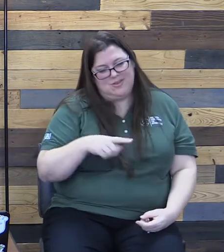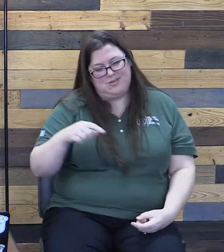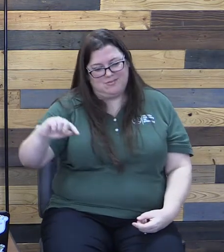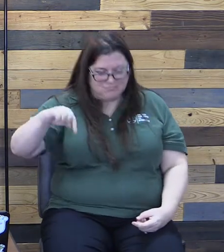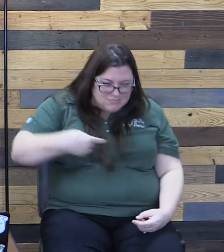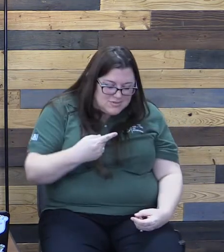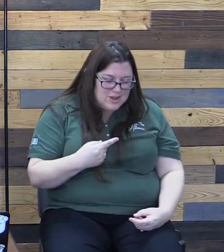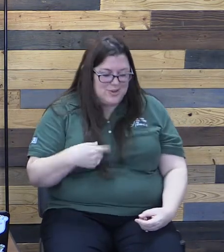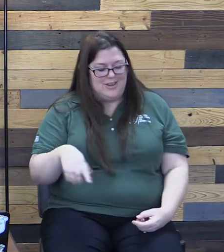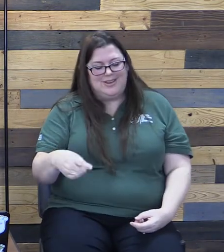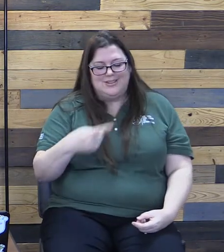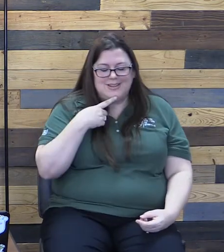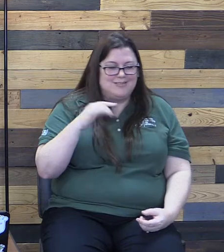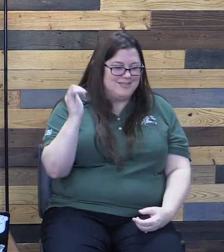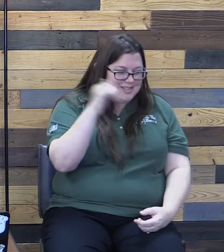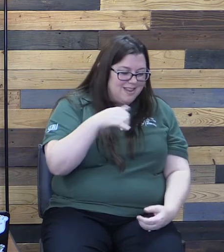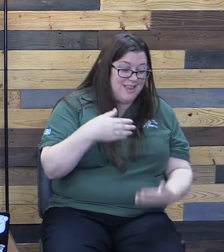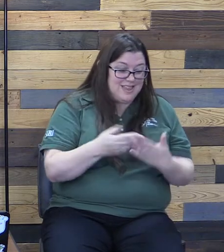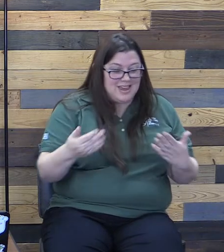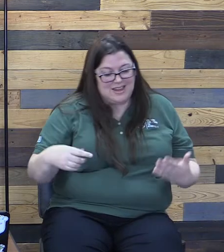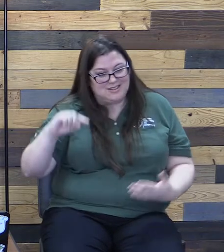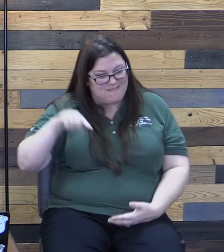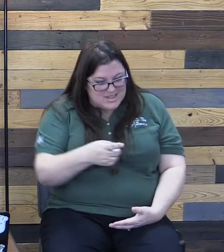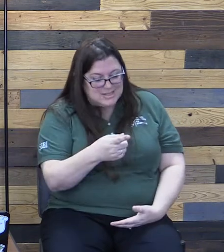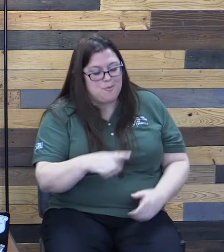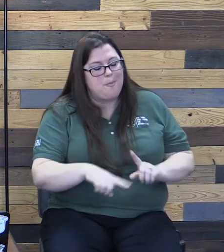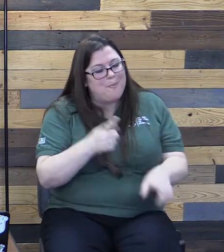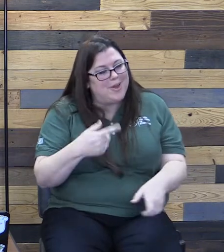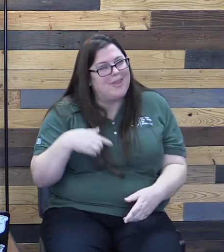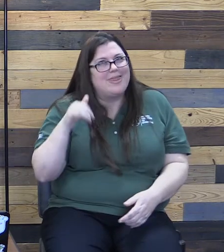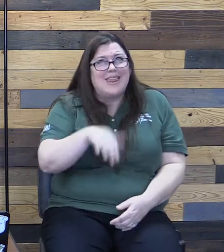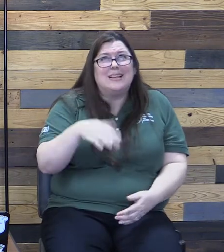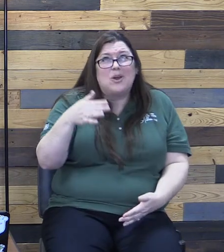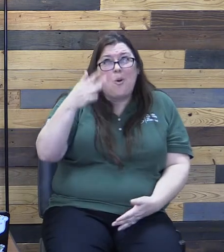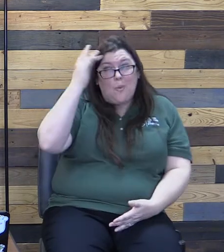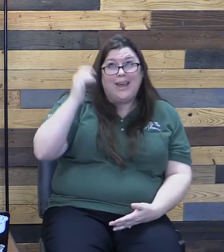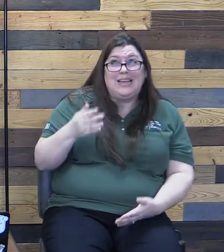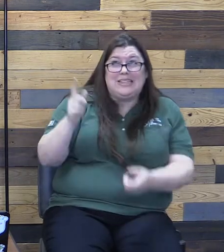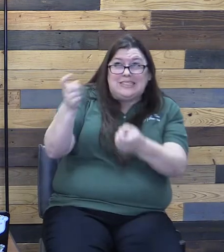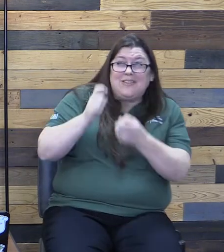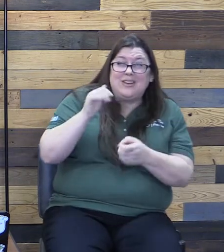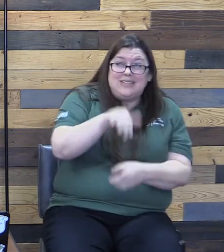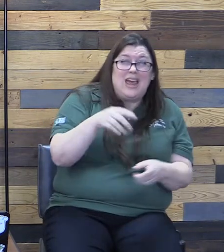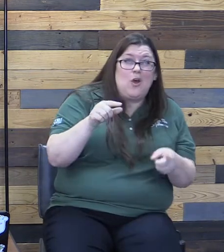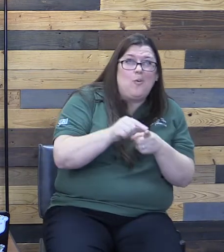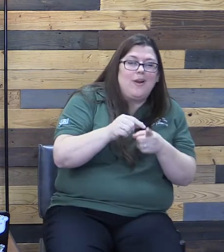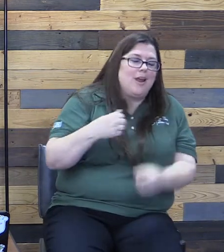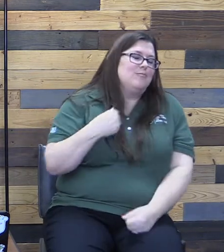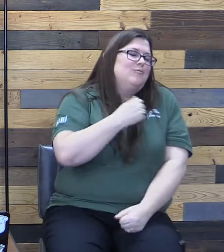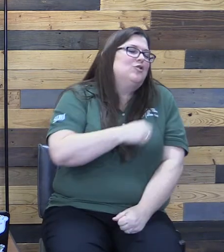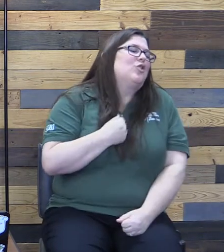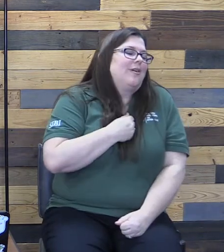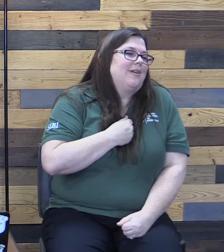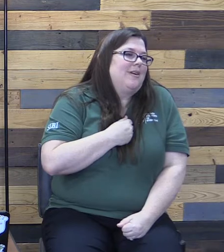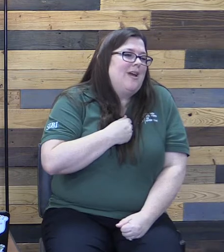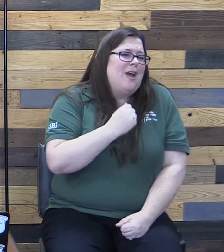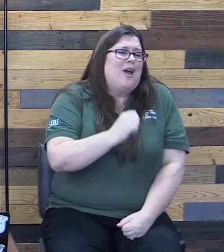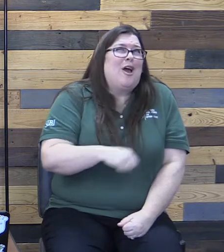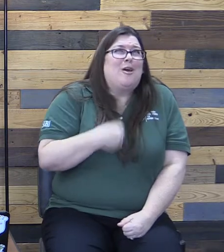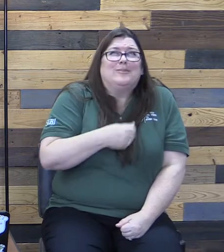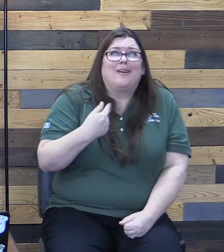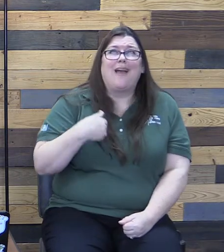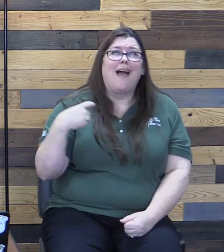really silly and offensive. But that's why he's gifted us that word. I'm sorry. I'm sorry for offending you.